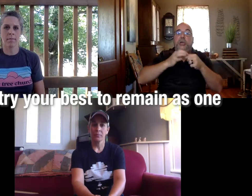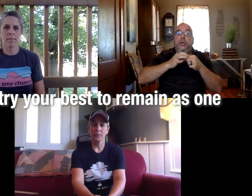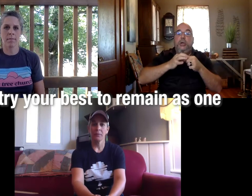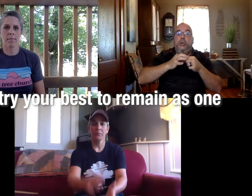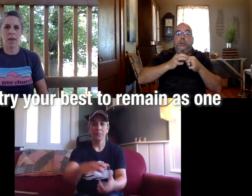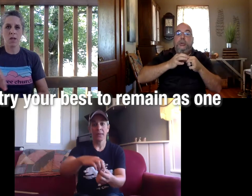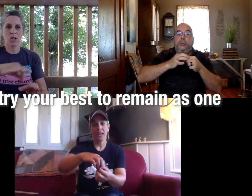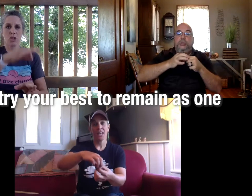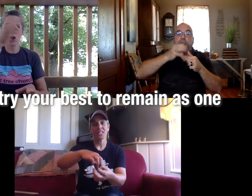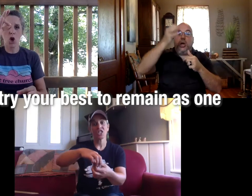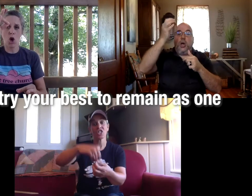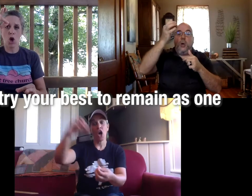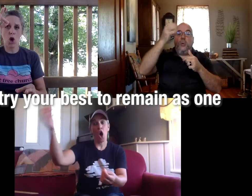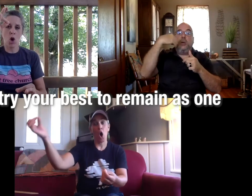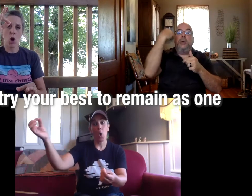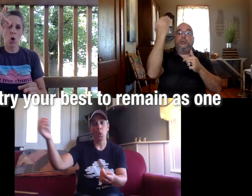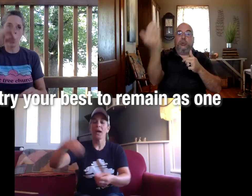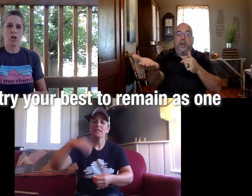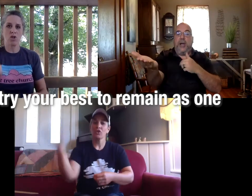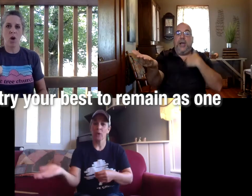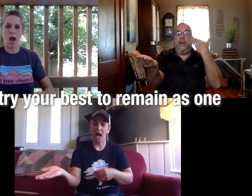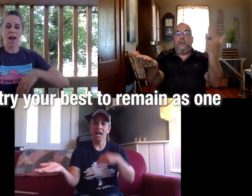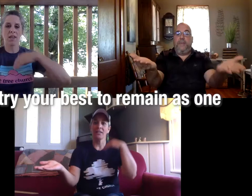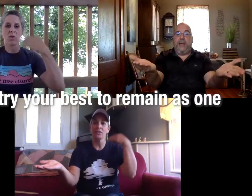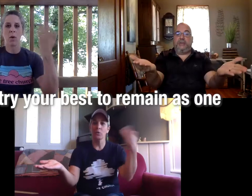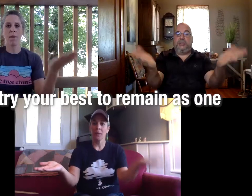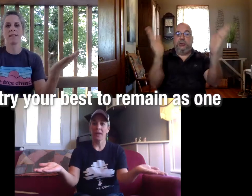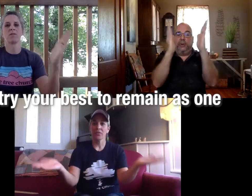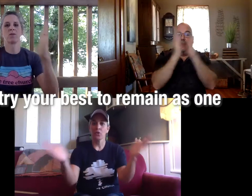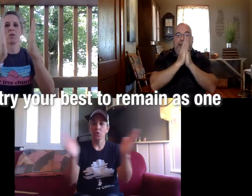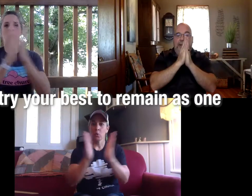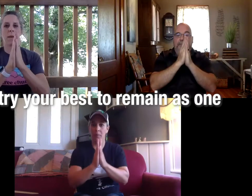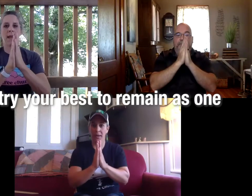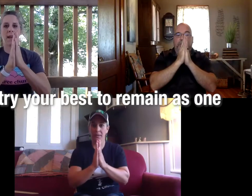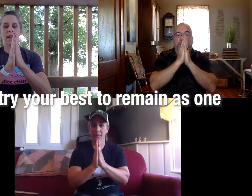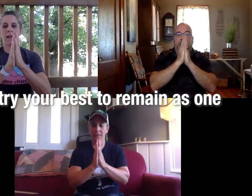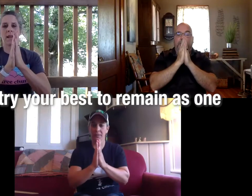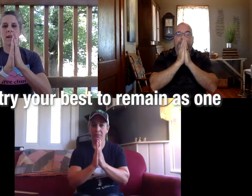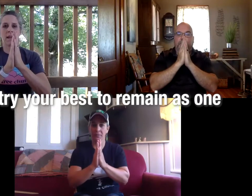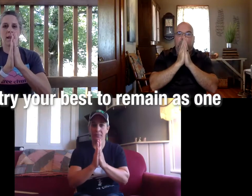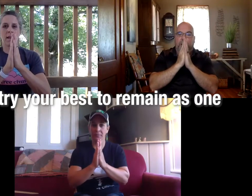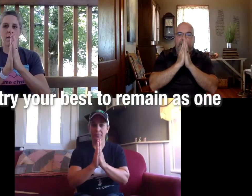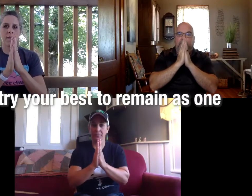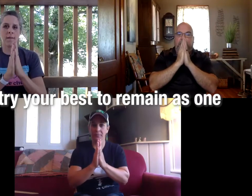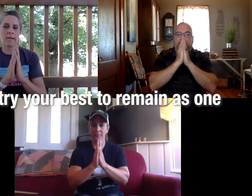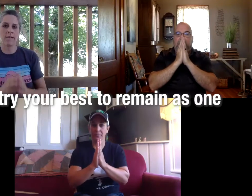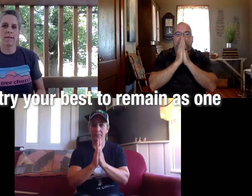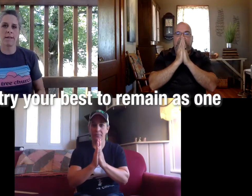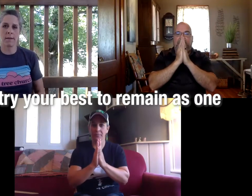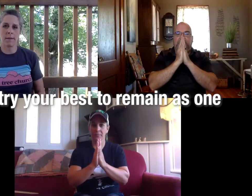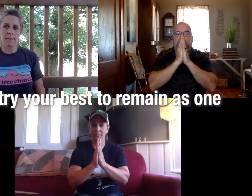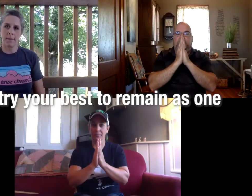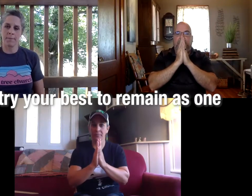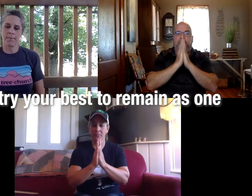words so try your best to remain good all right now